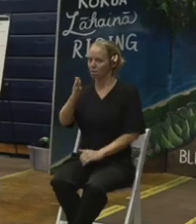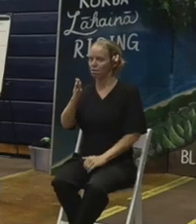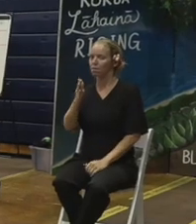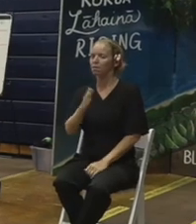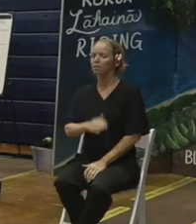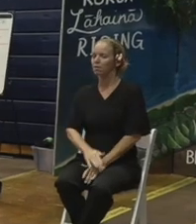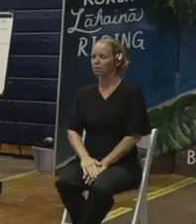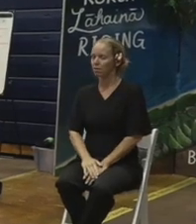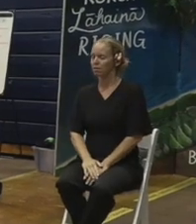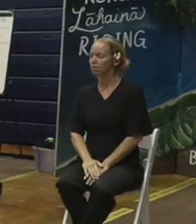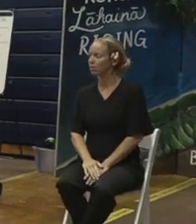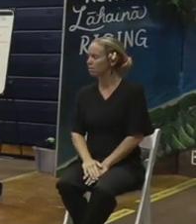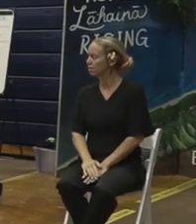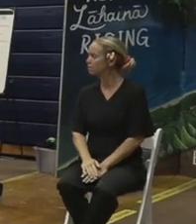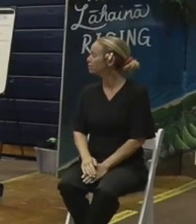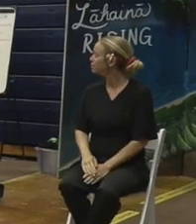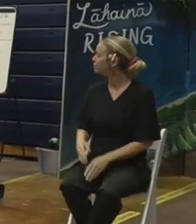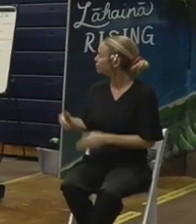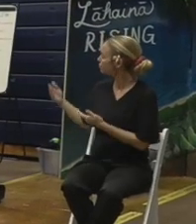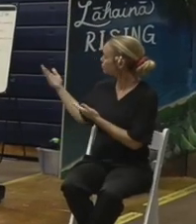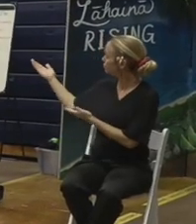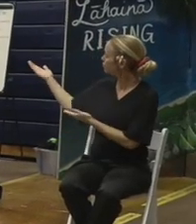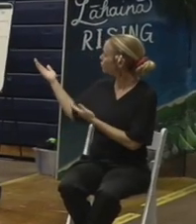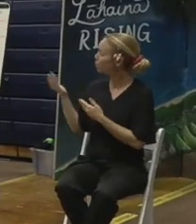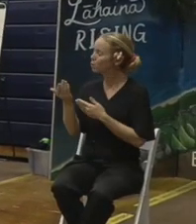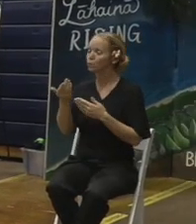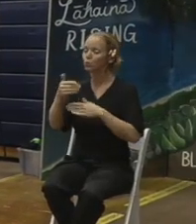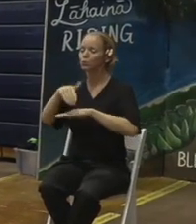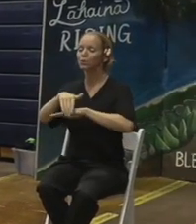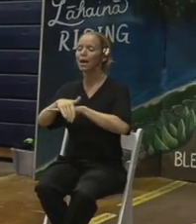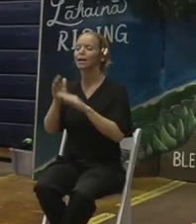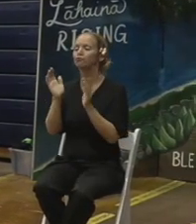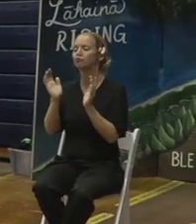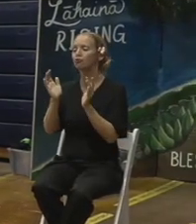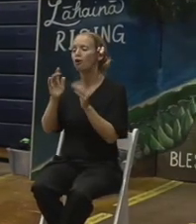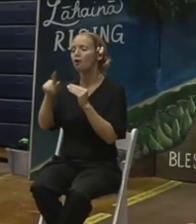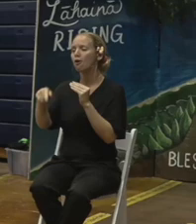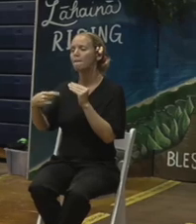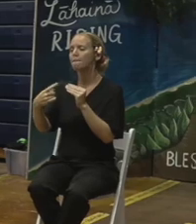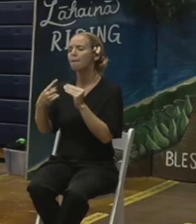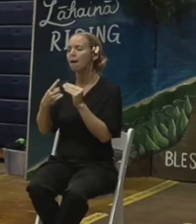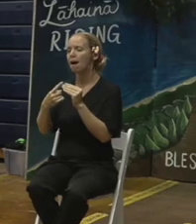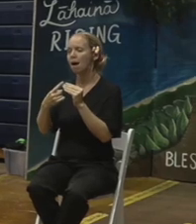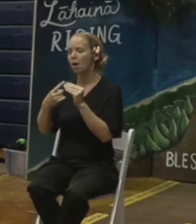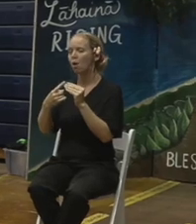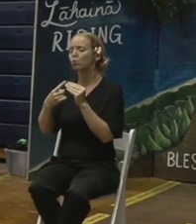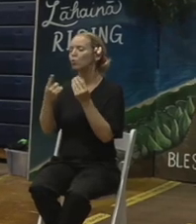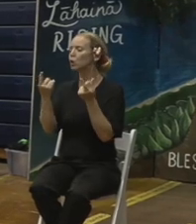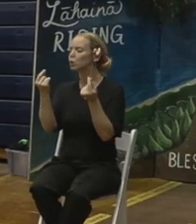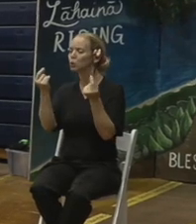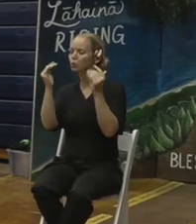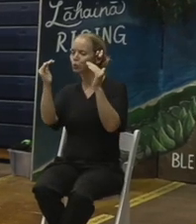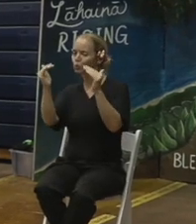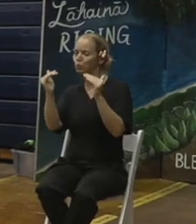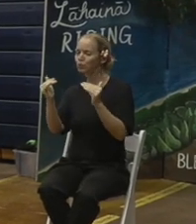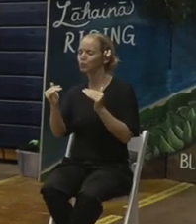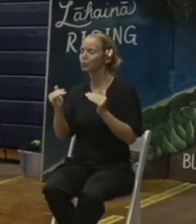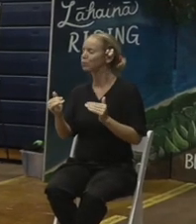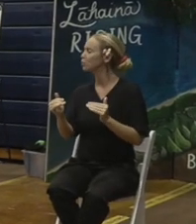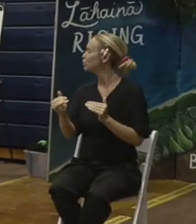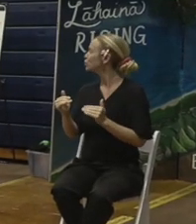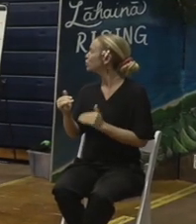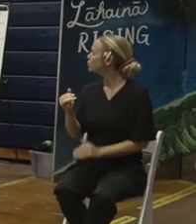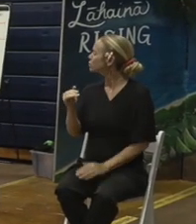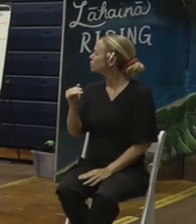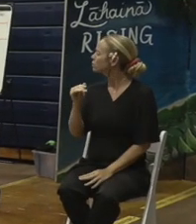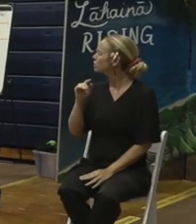email address at the very end. Tonight, I want to talk a little bit about the lineup that we're going to have. And Zeke Kalua is our